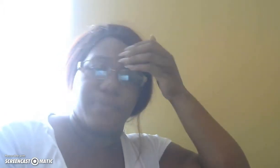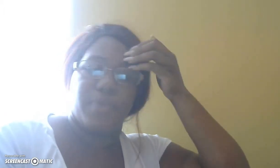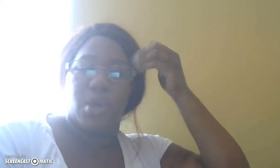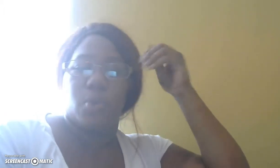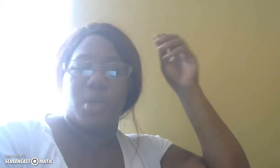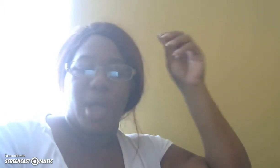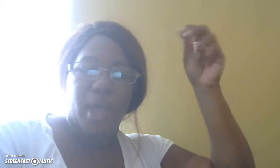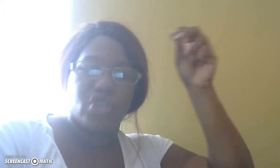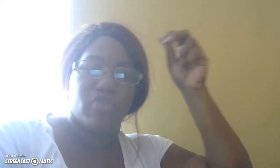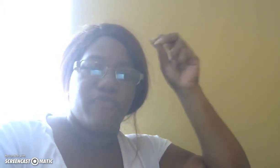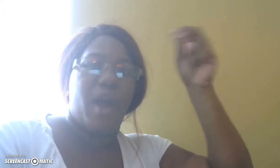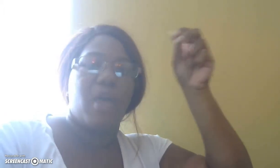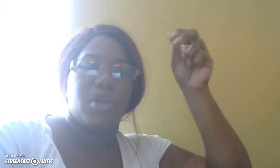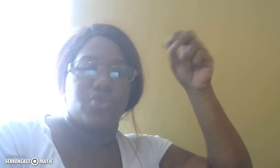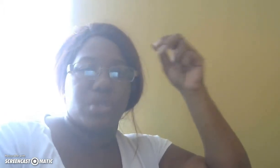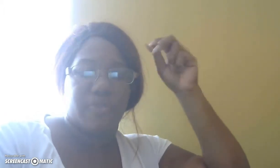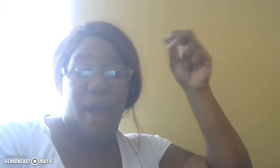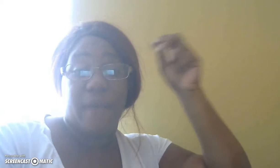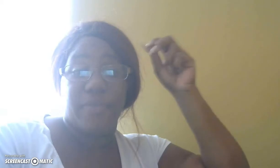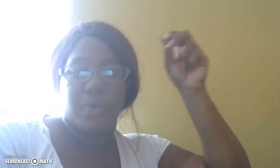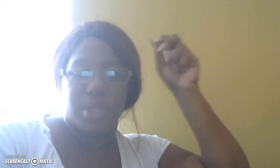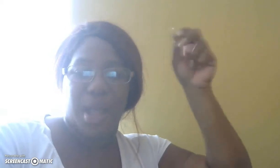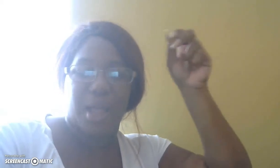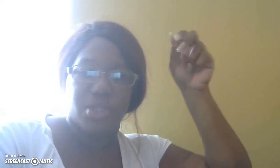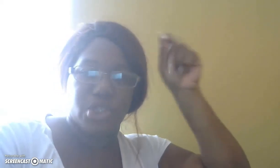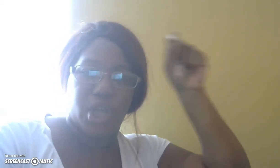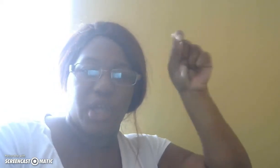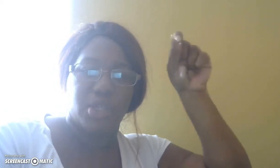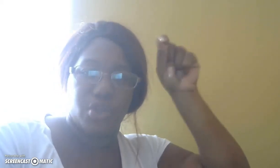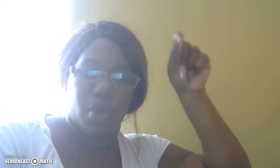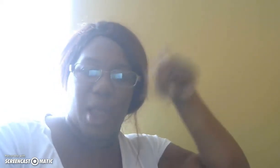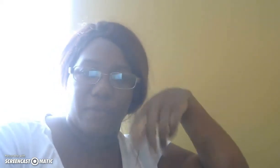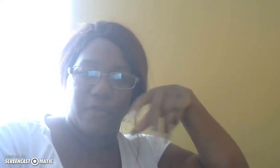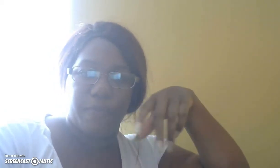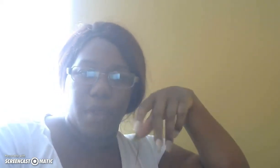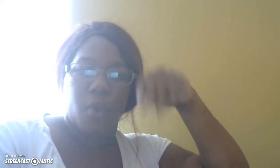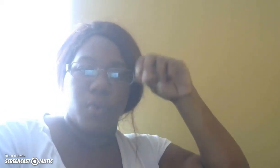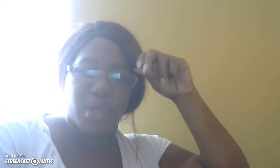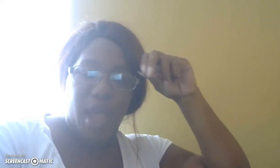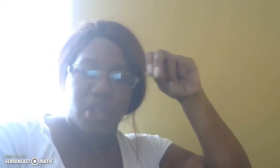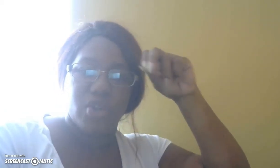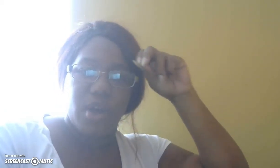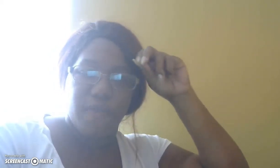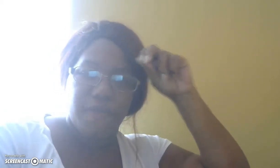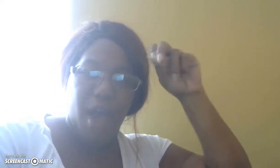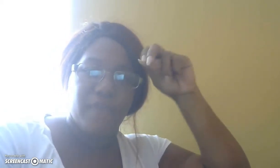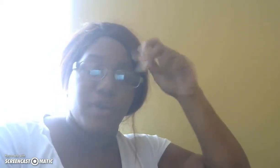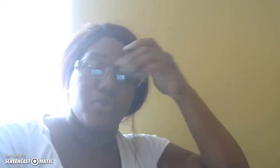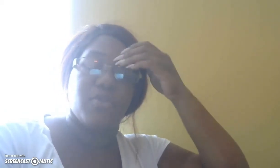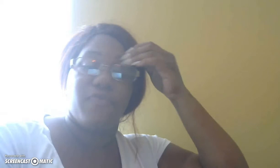with an extra five hundred to five thousand dollars change your life with an extra five hundred to